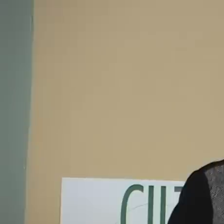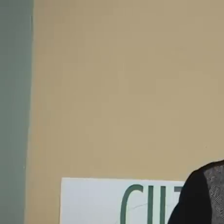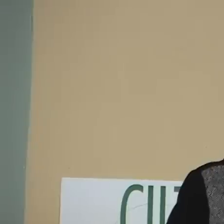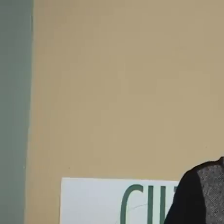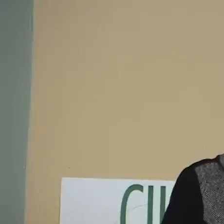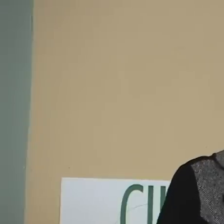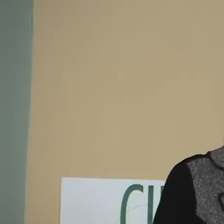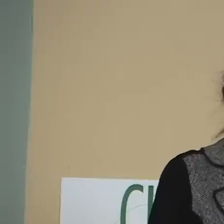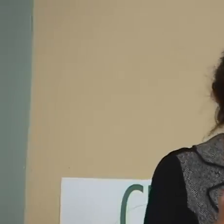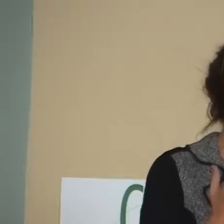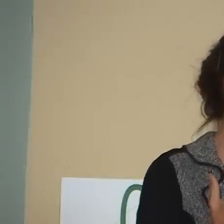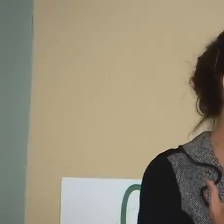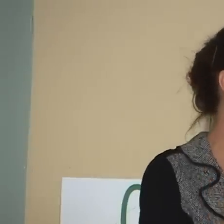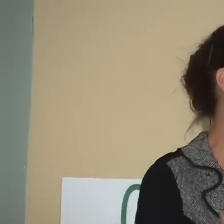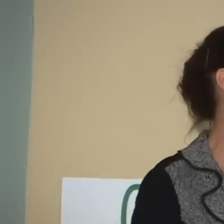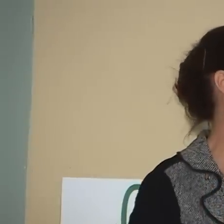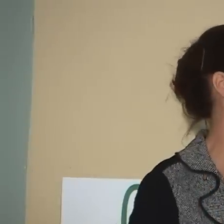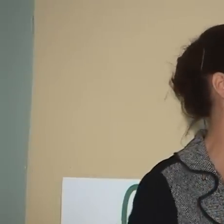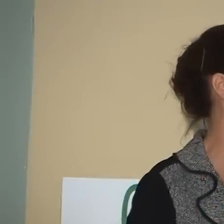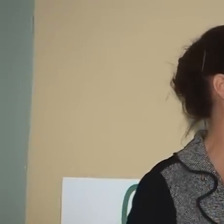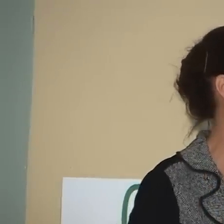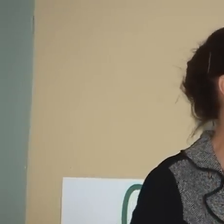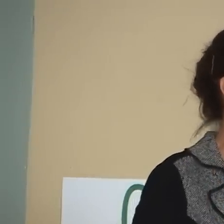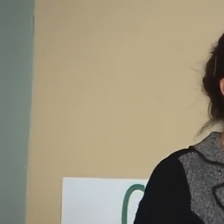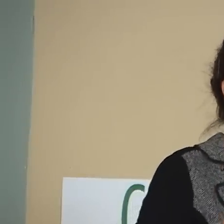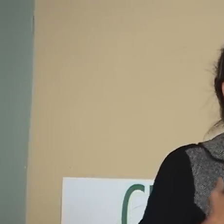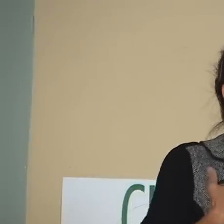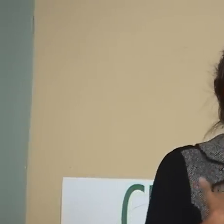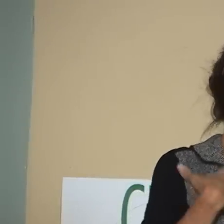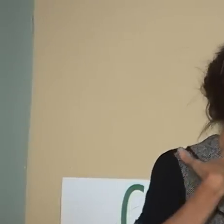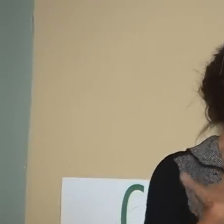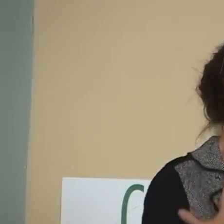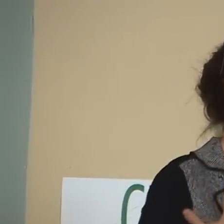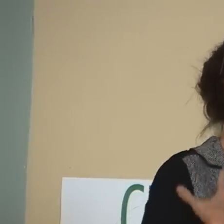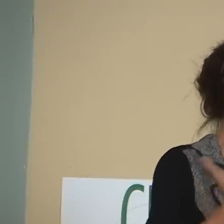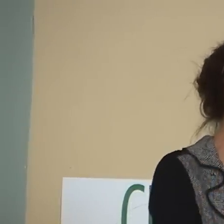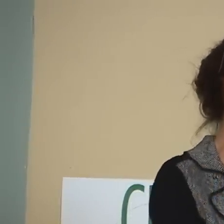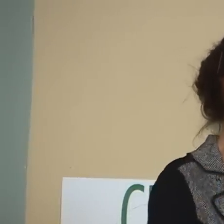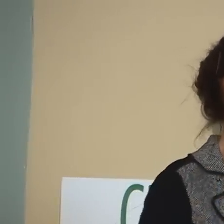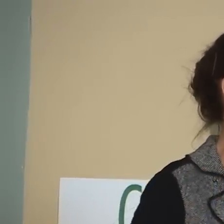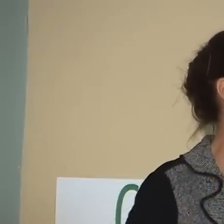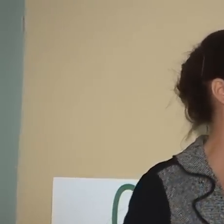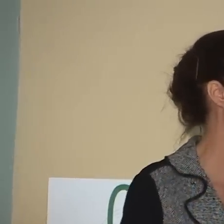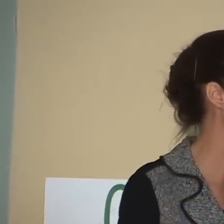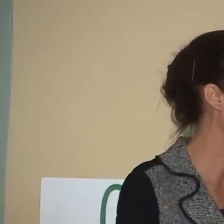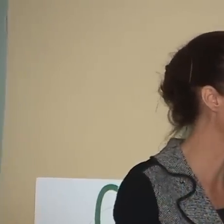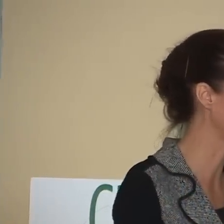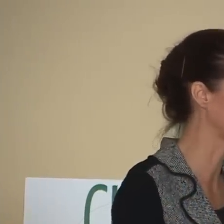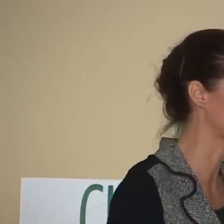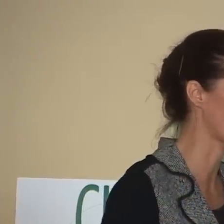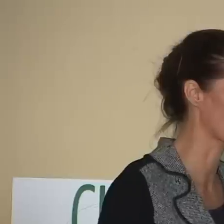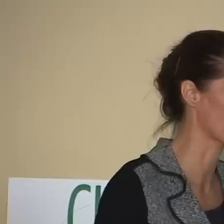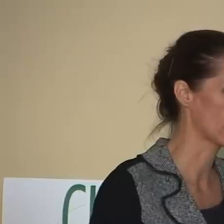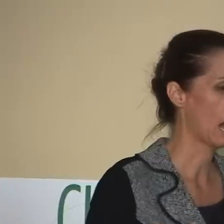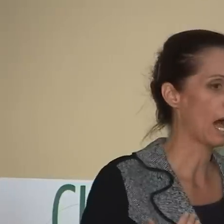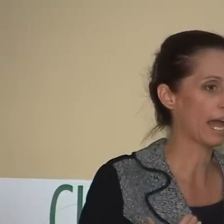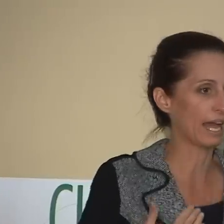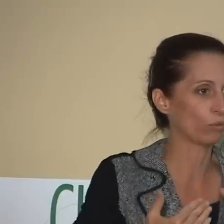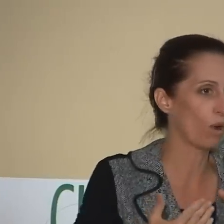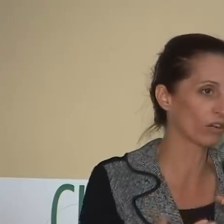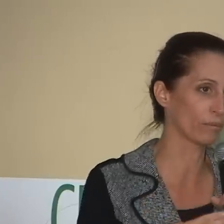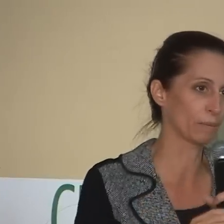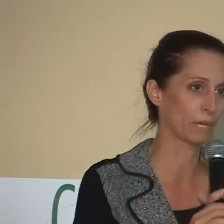there's nothing wrong. I want to bring change into the city. I want to bring diversity into the city. I want to open our doors